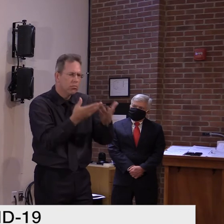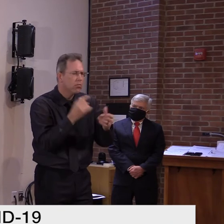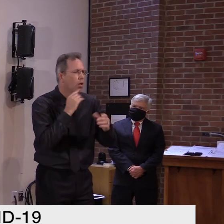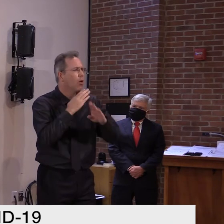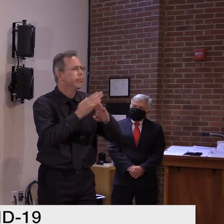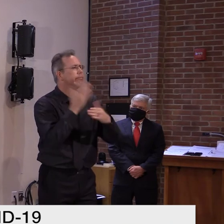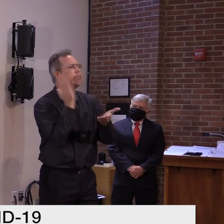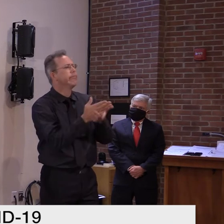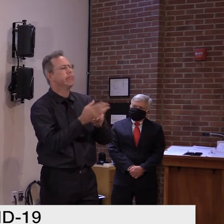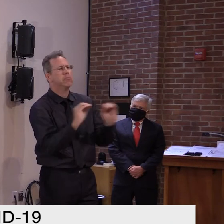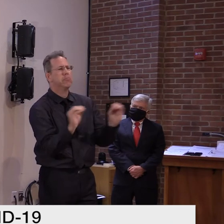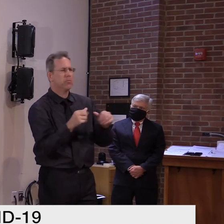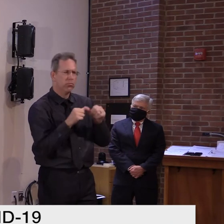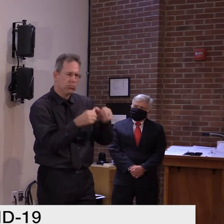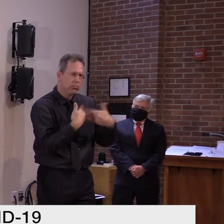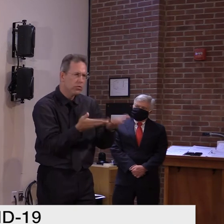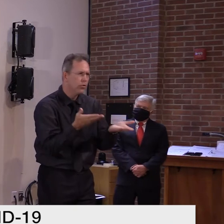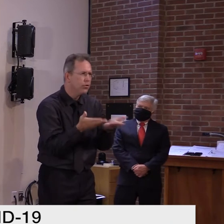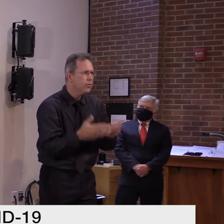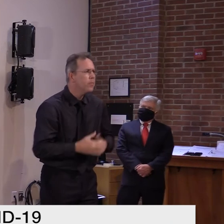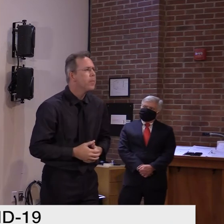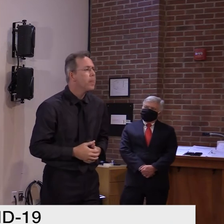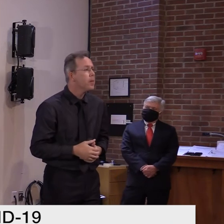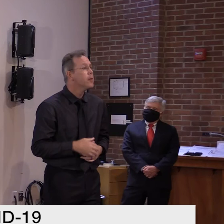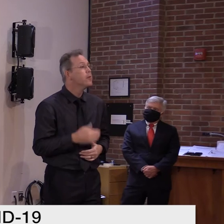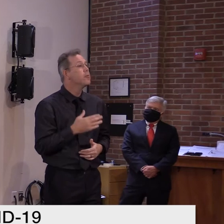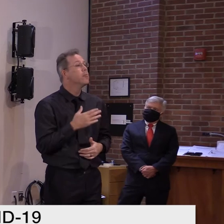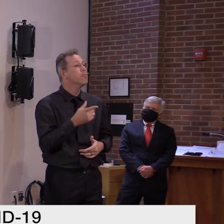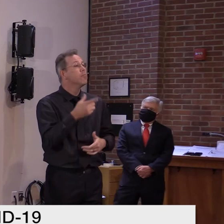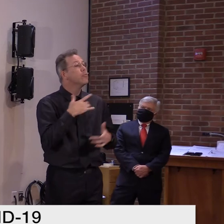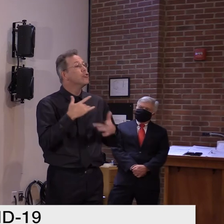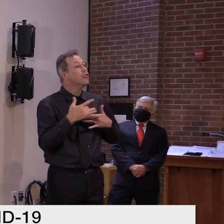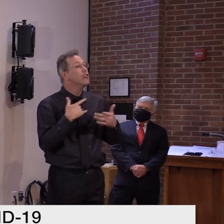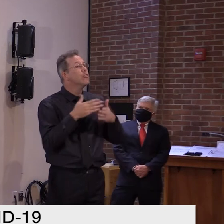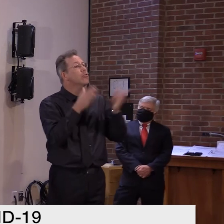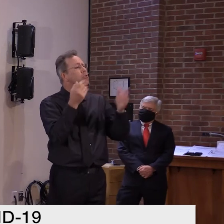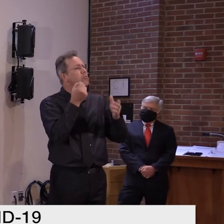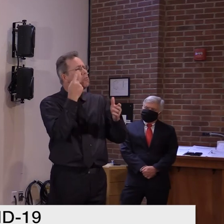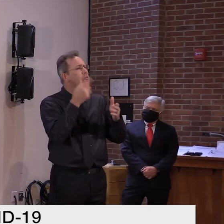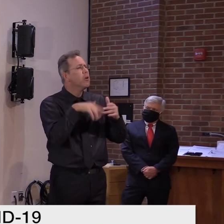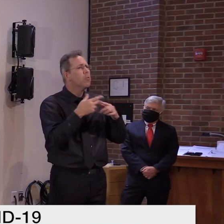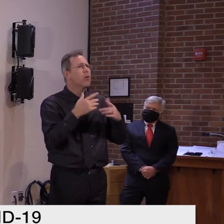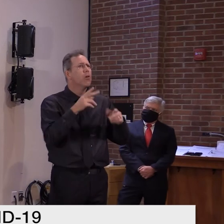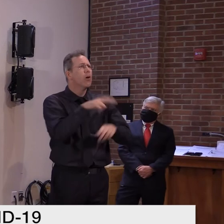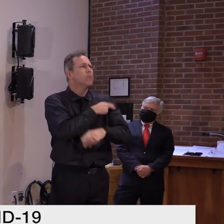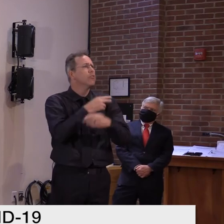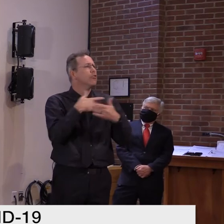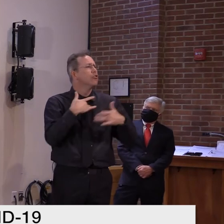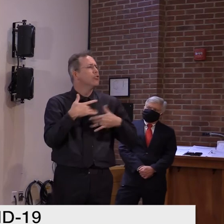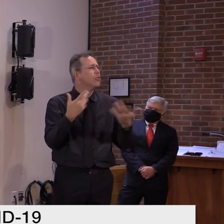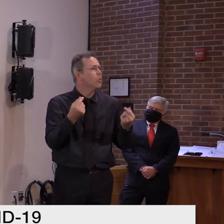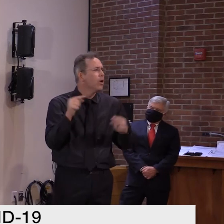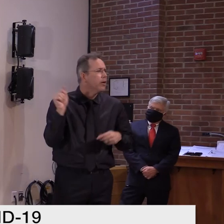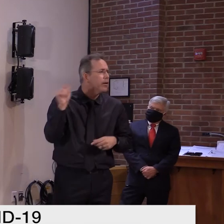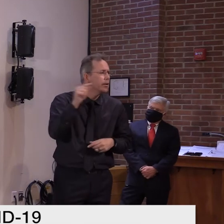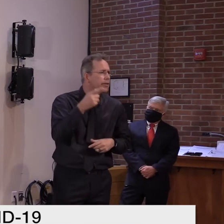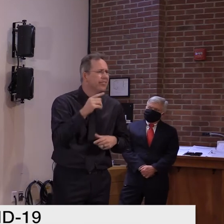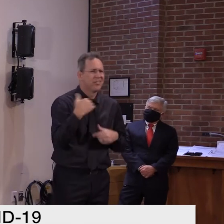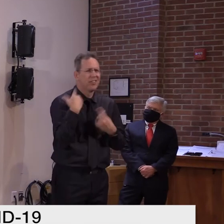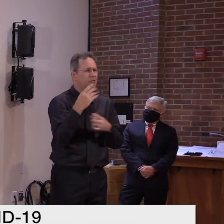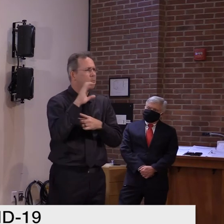it's our concern about hospitals in general, just like we had in March. Not letting